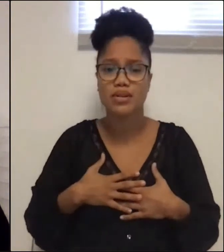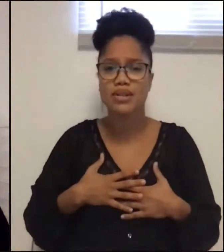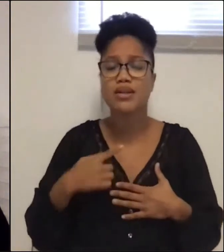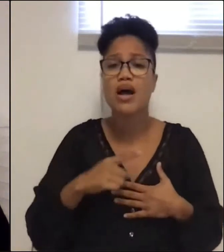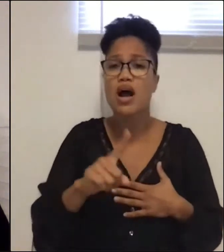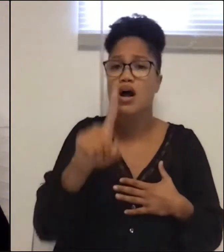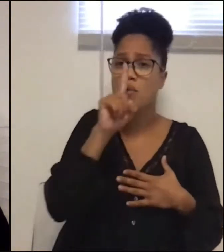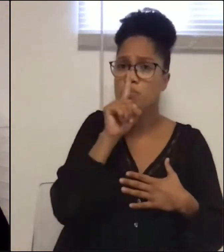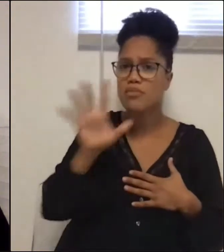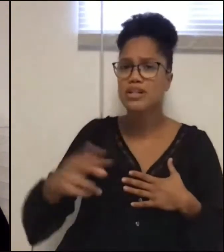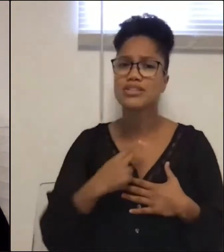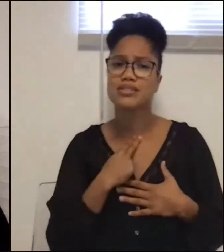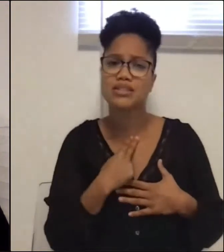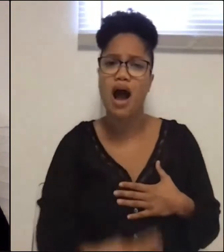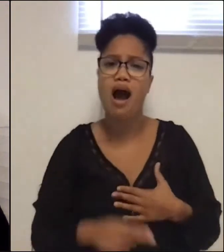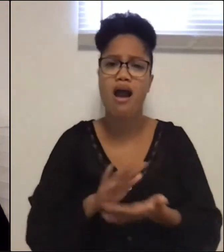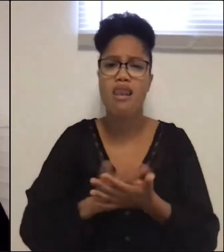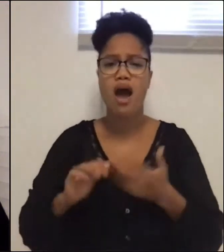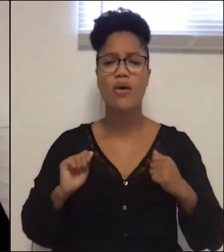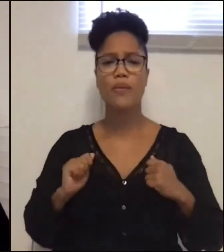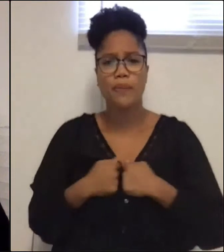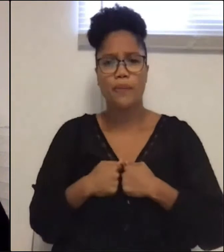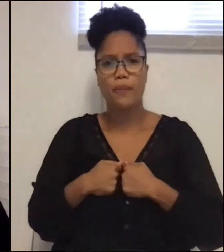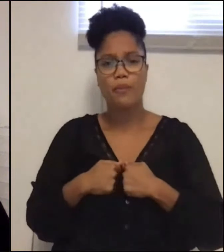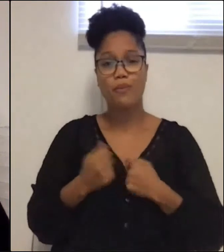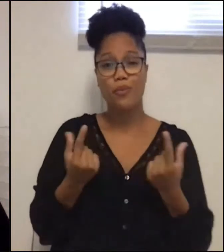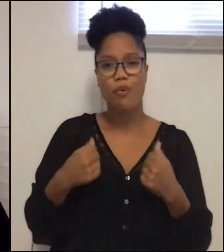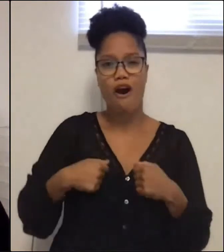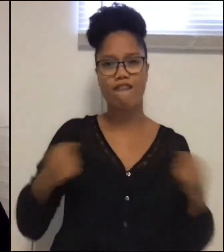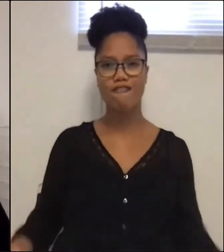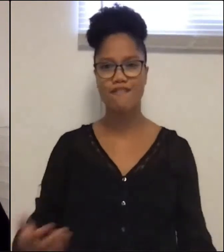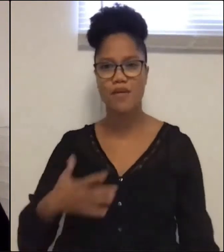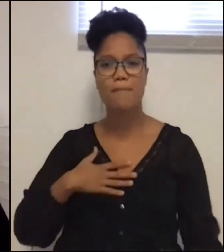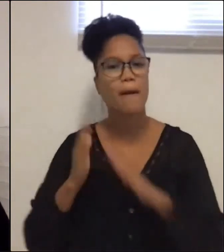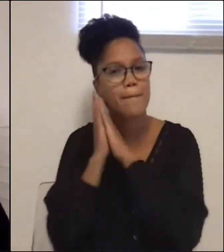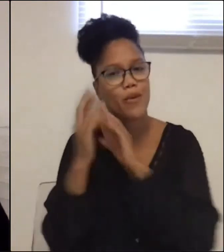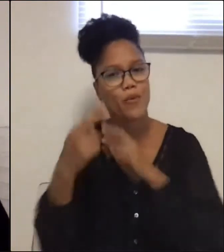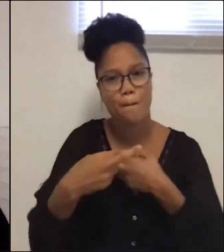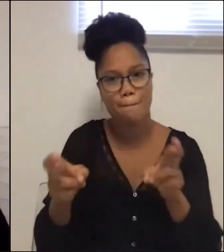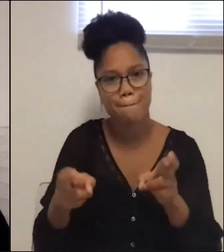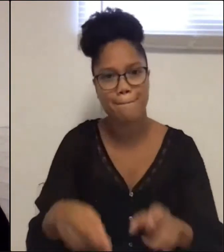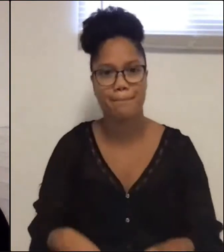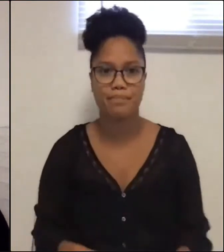and fine tailored suits falling to the floor of my bedroom. Things got out of